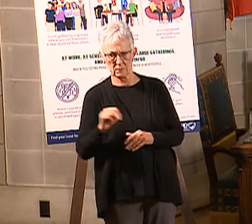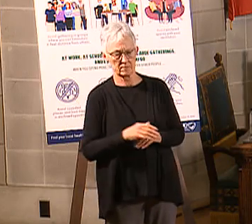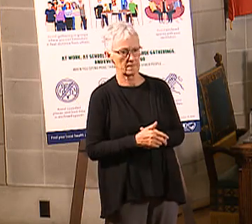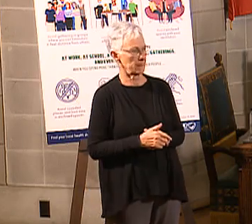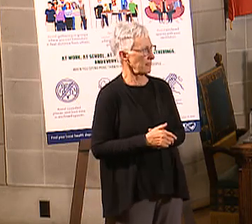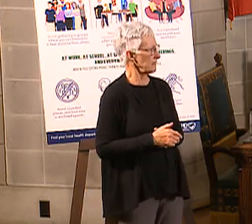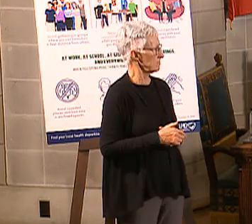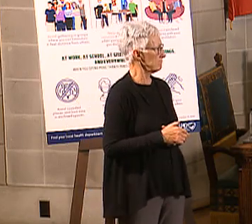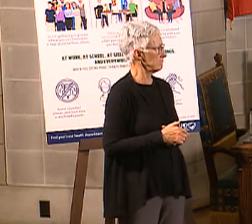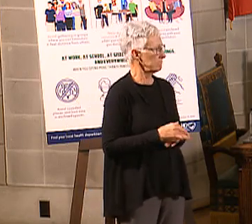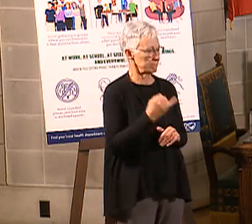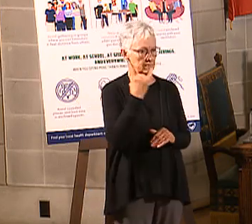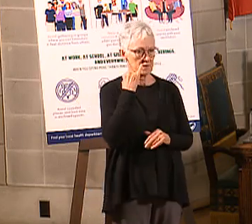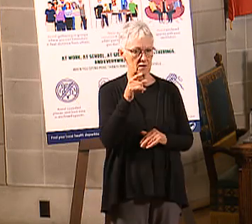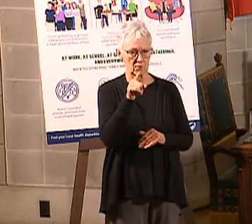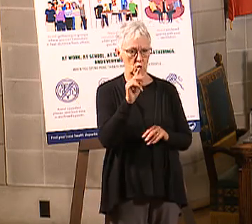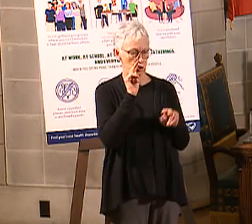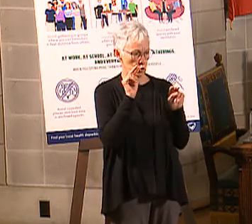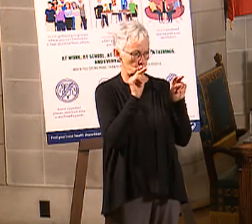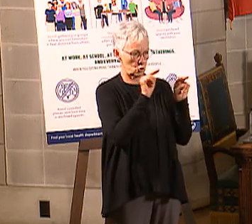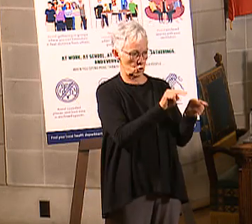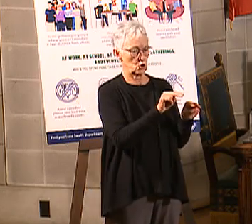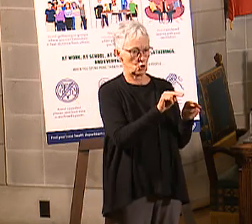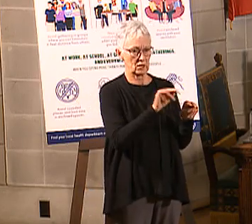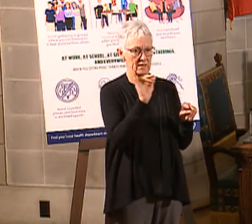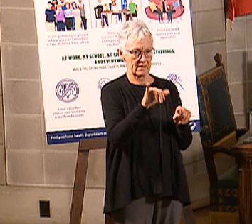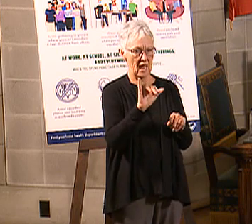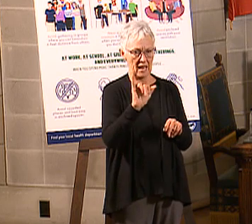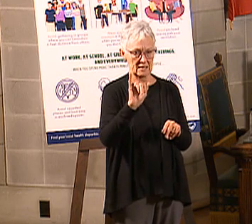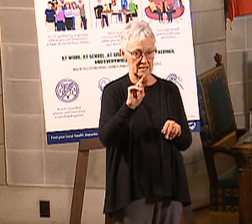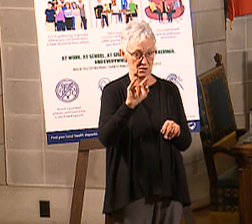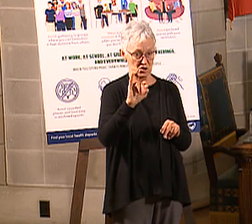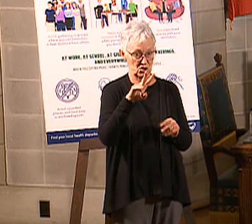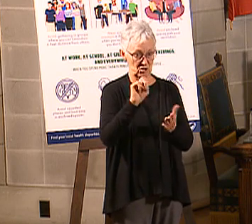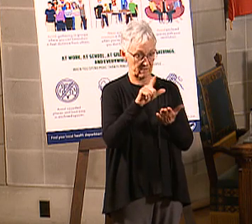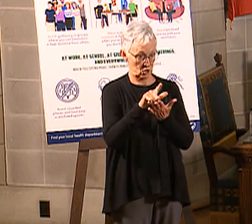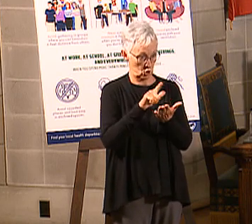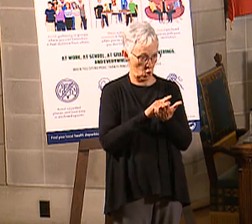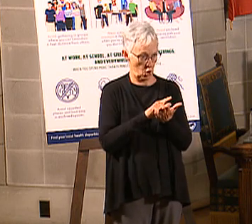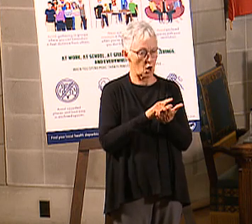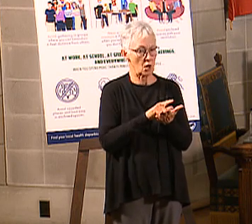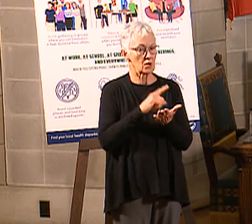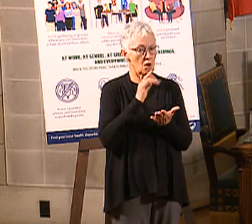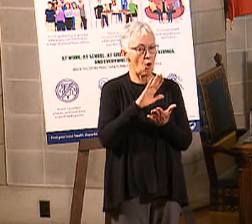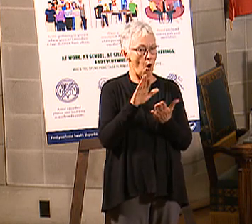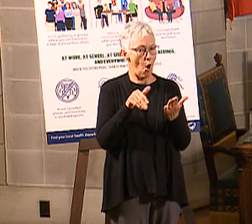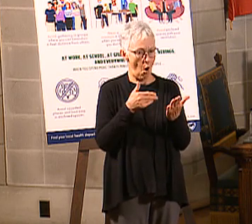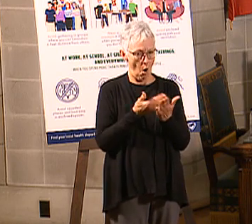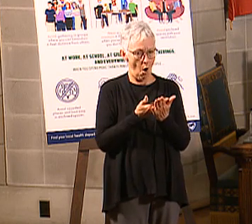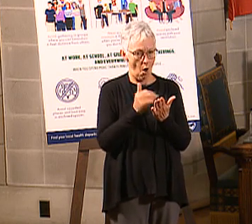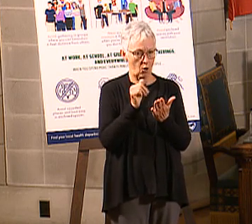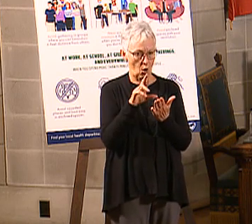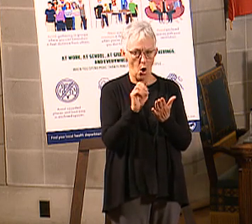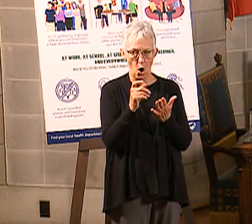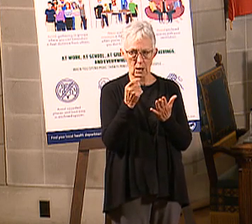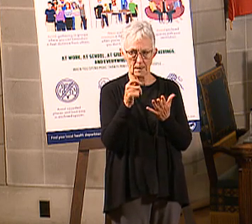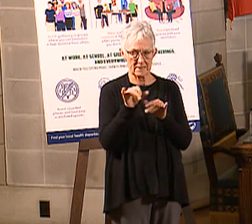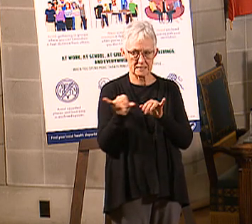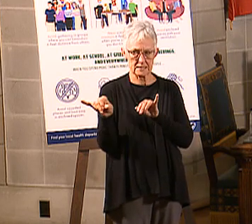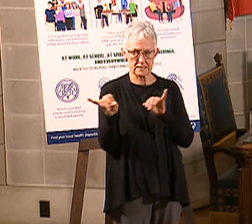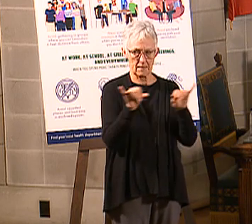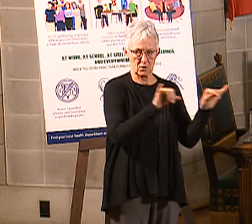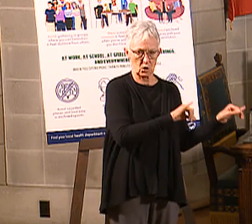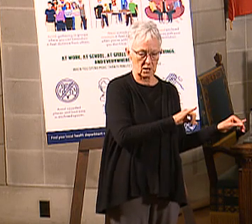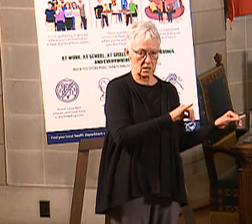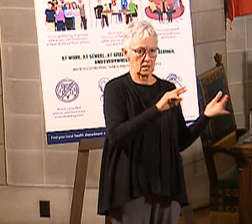If you take a look at the precise language of the ballot initiative, all individuals similarly situated are treated similarly. And, again, we're